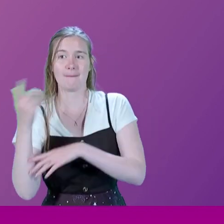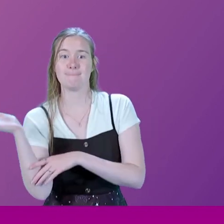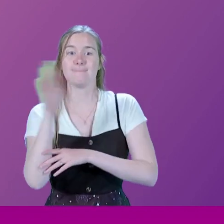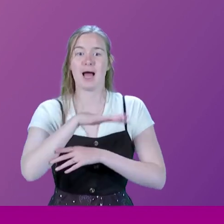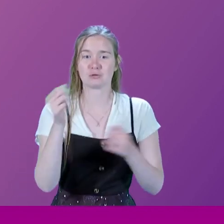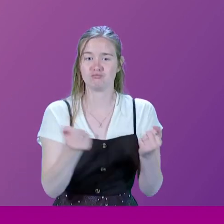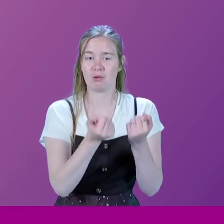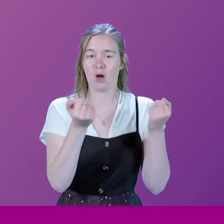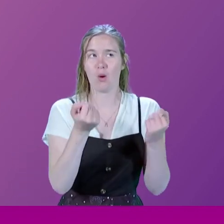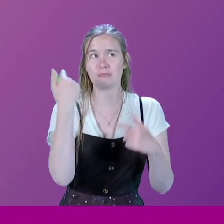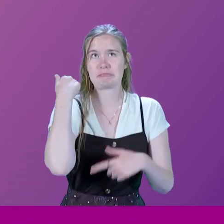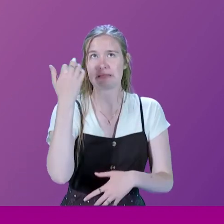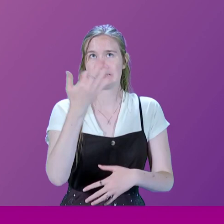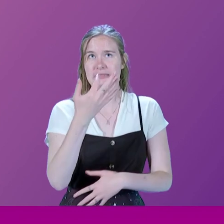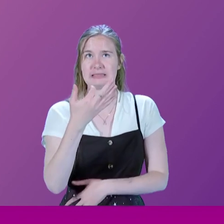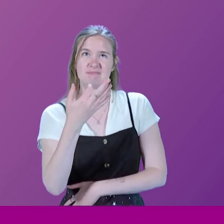power in 74.